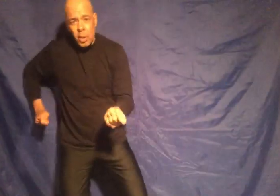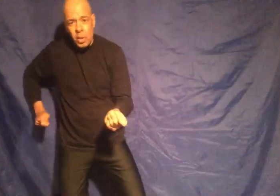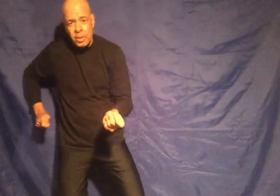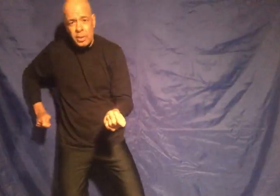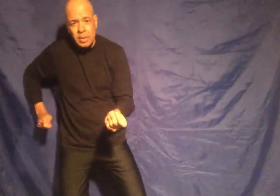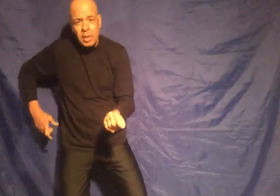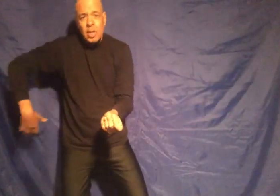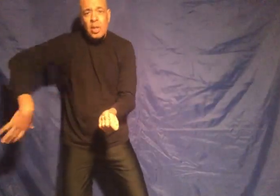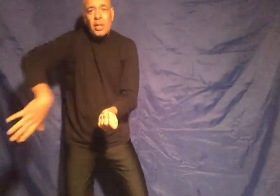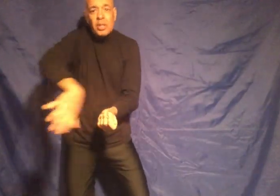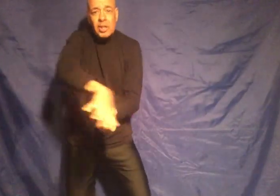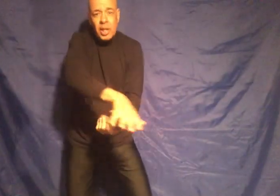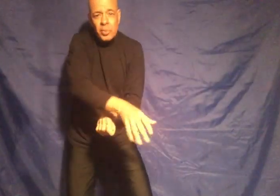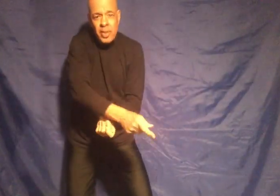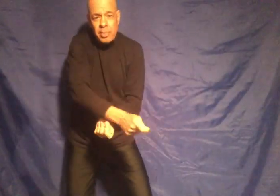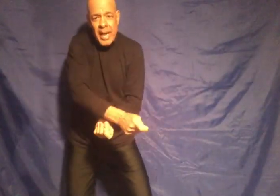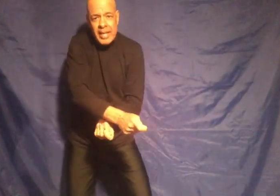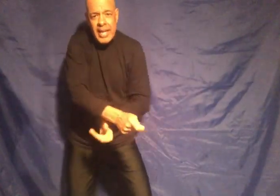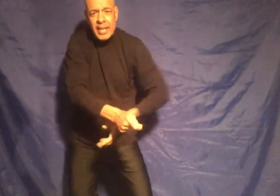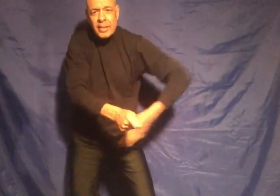pull start with the back hand